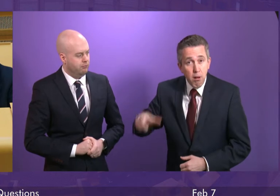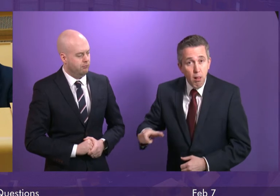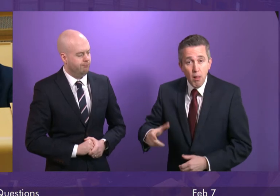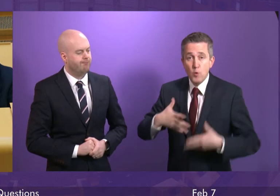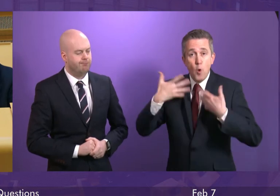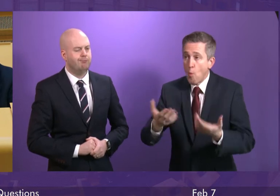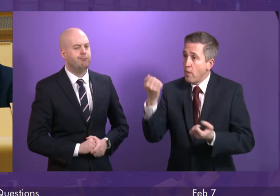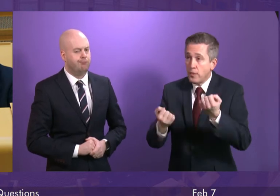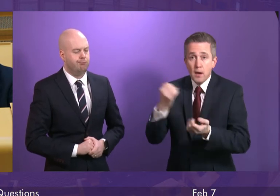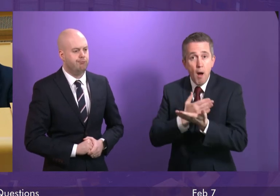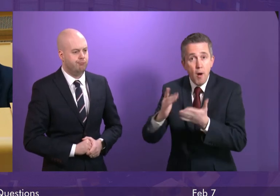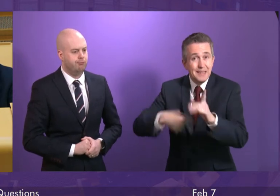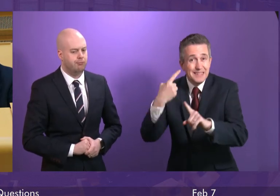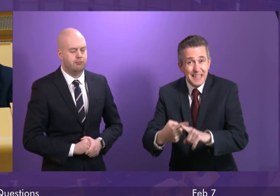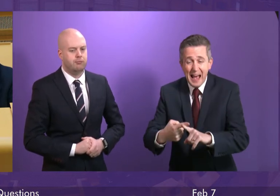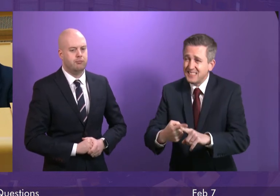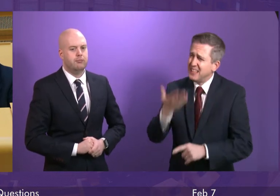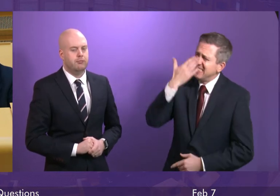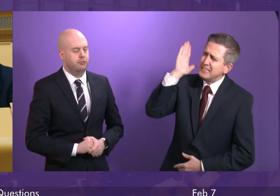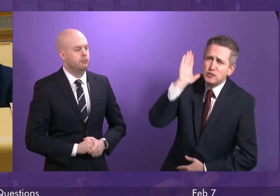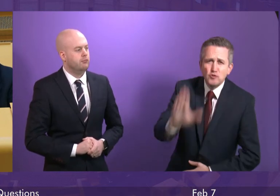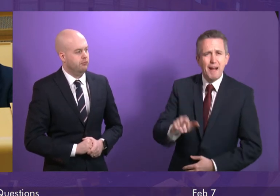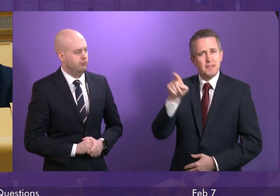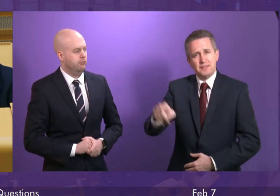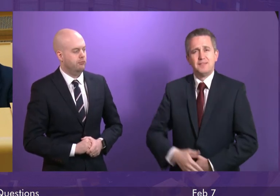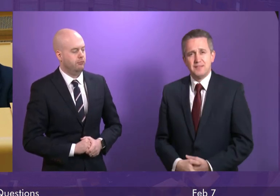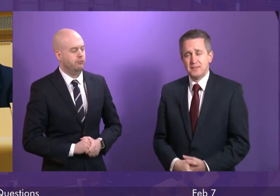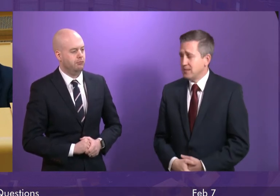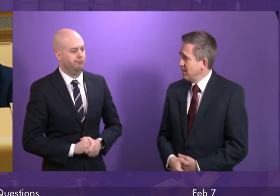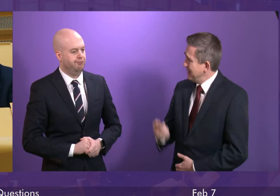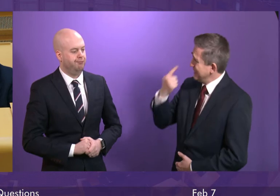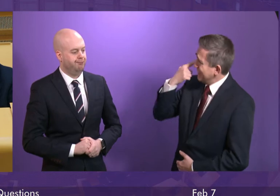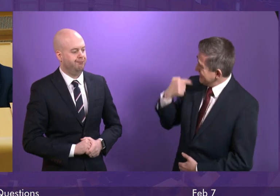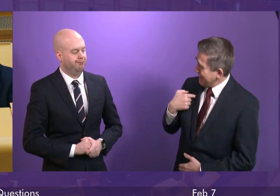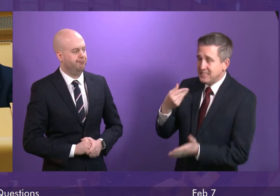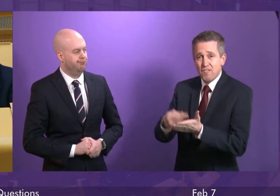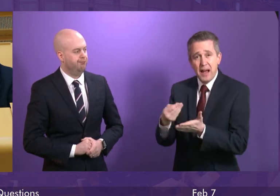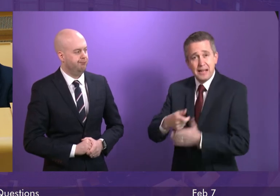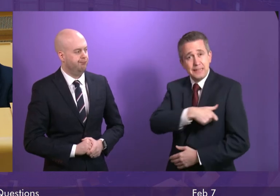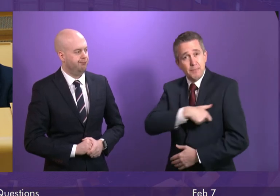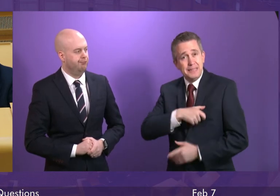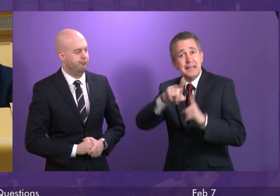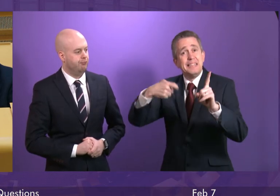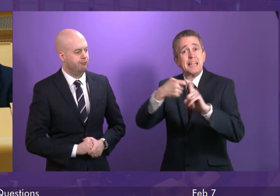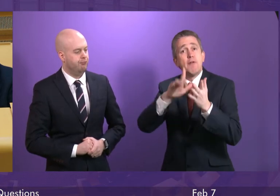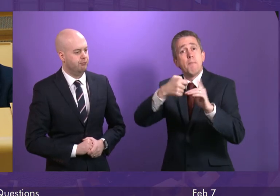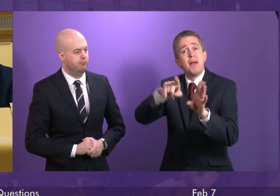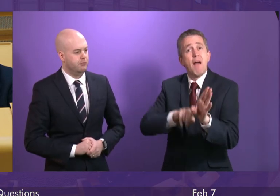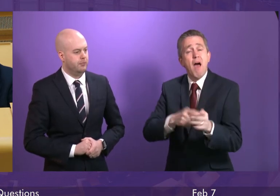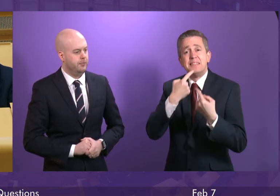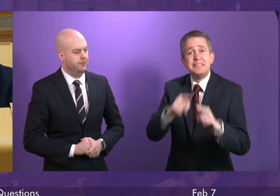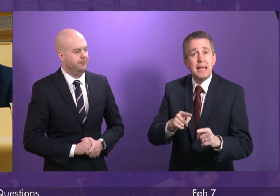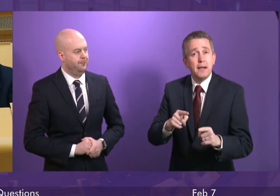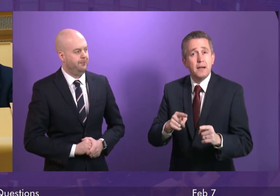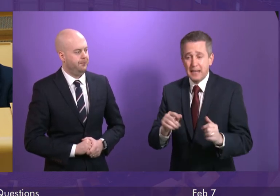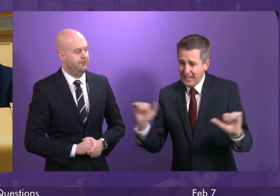like them. What an absolute disgrace. Presiding officer at yesterday's Finance Committee, Derek Mackay, even admitted he hadn't done